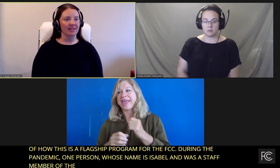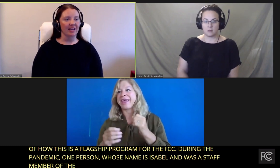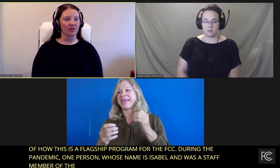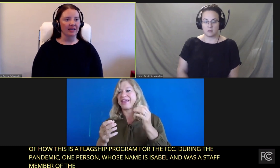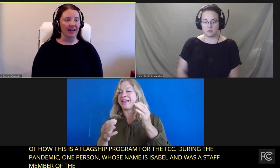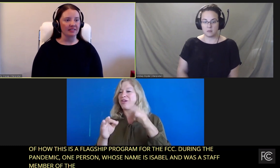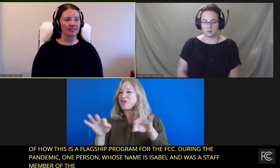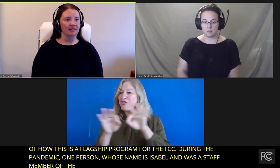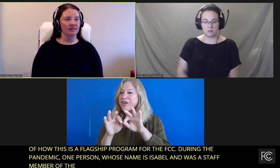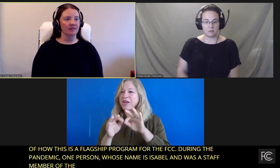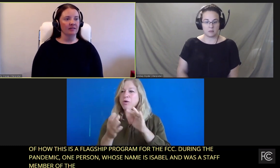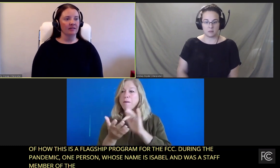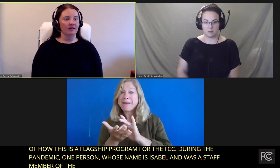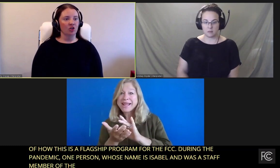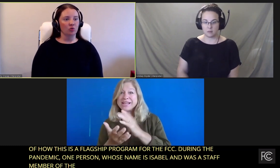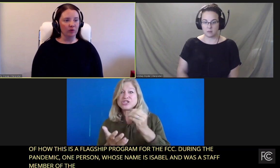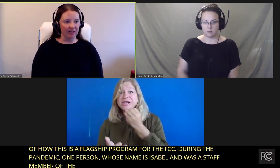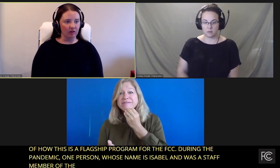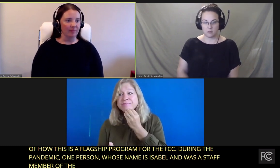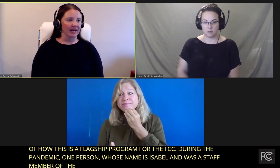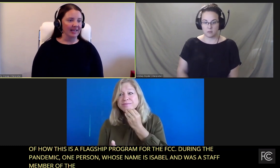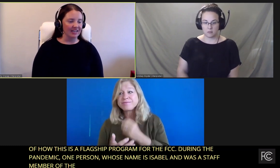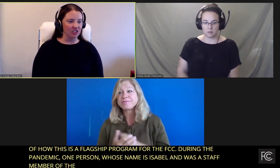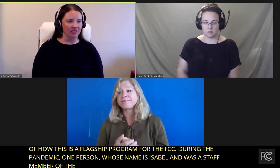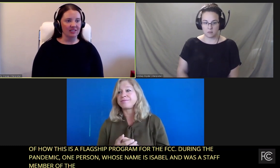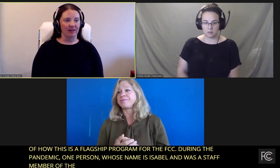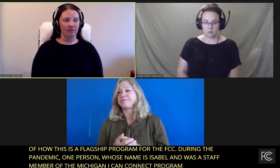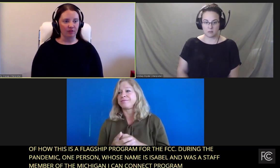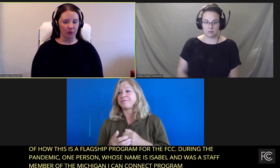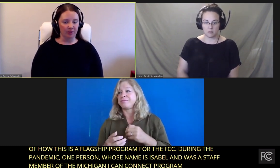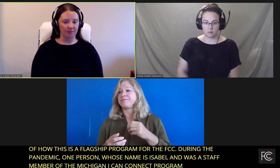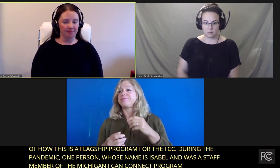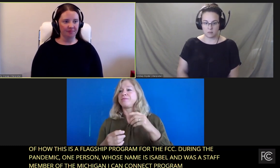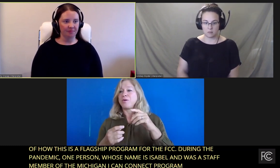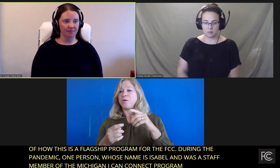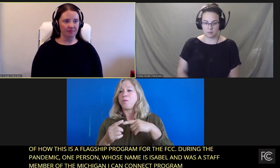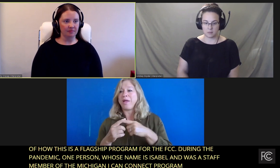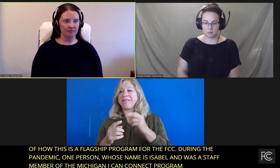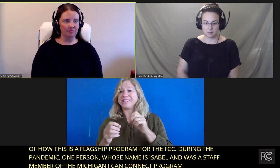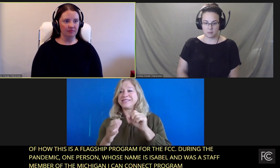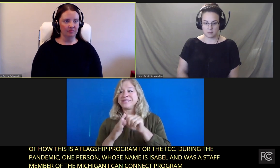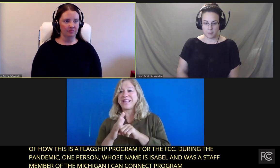ensure that they could get critical medications and critical food.